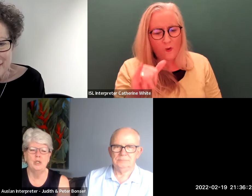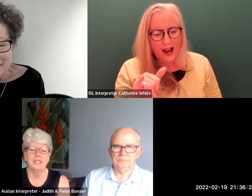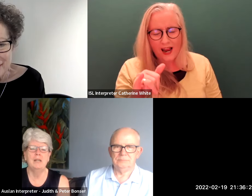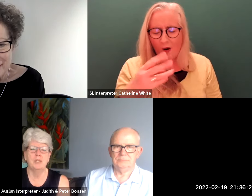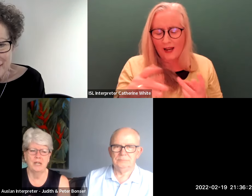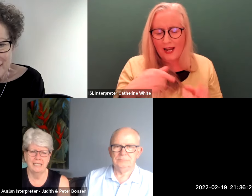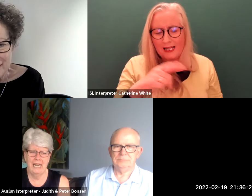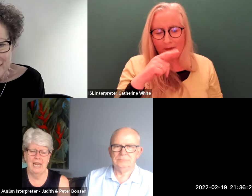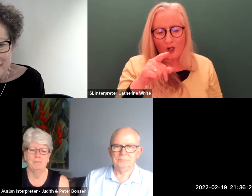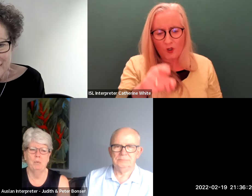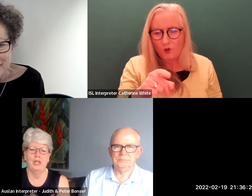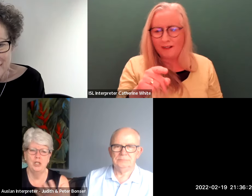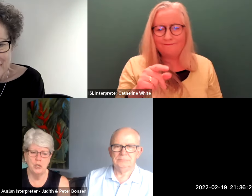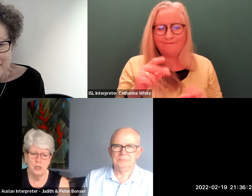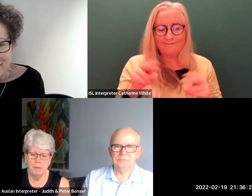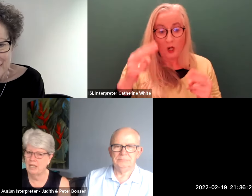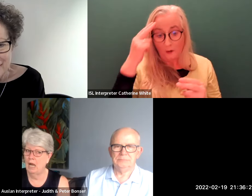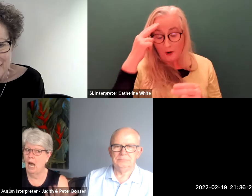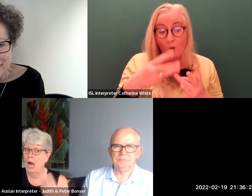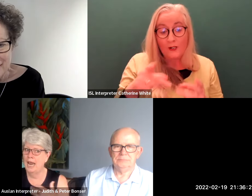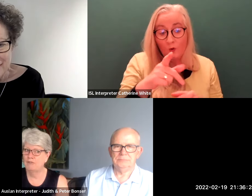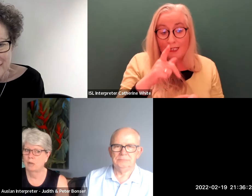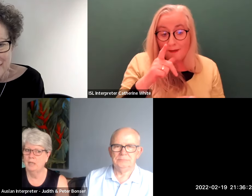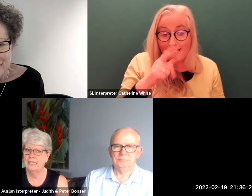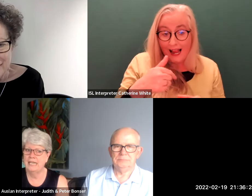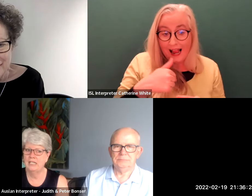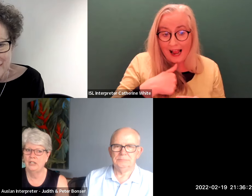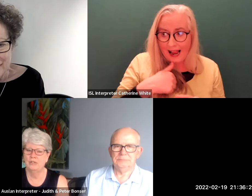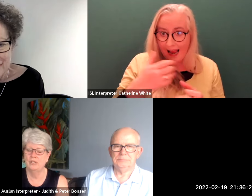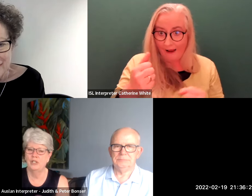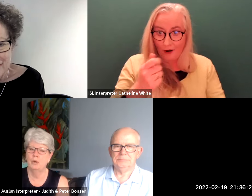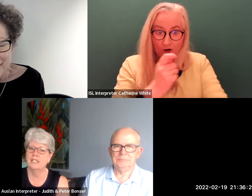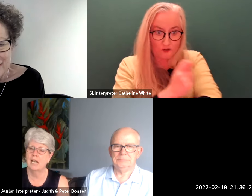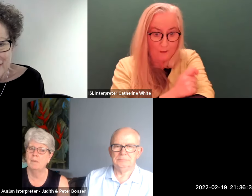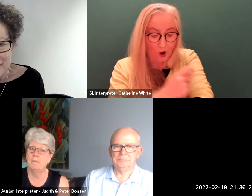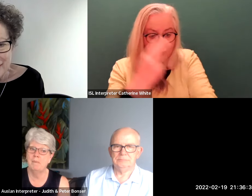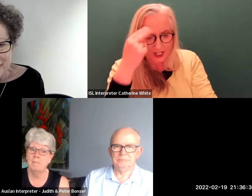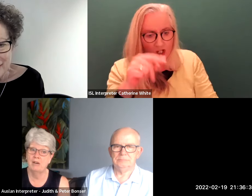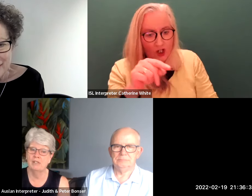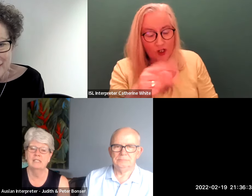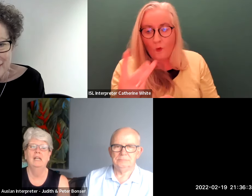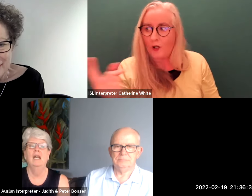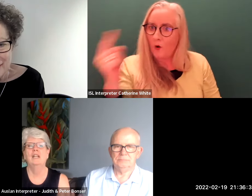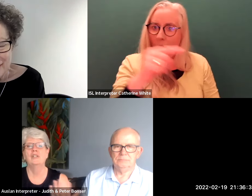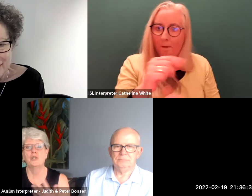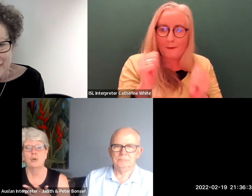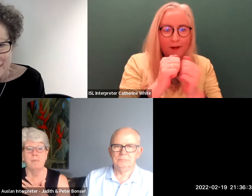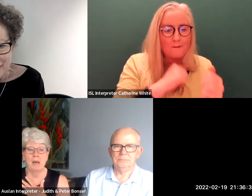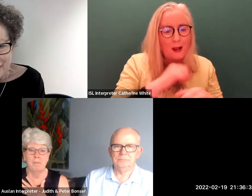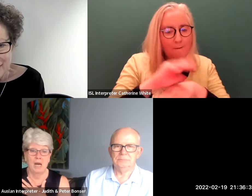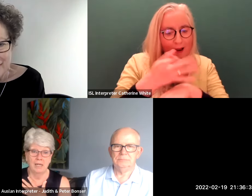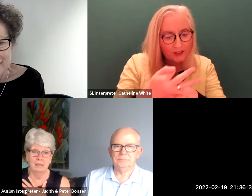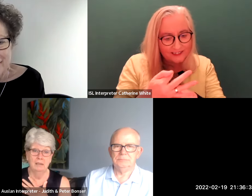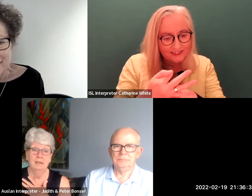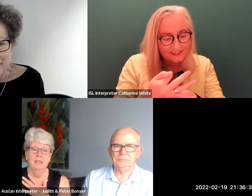to you you seem to understand but when you speak i have trouble understanding you so she wanted to come and meet my parents to talk